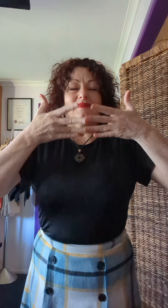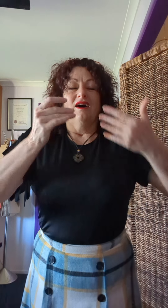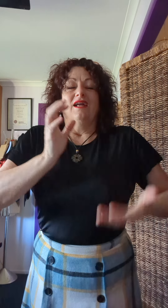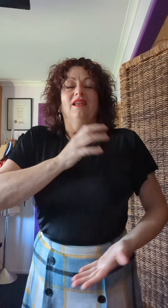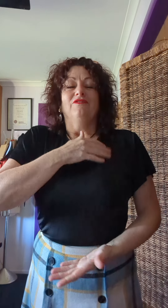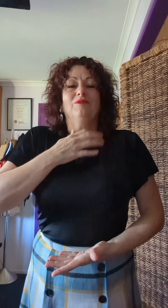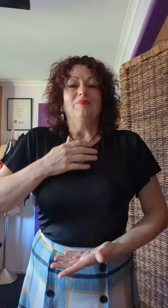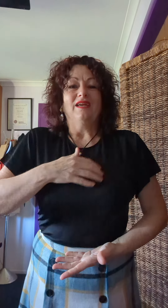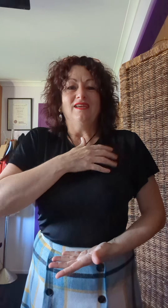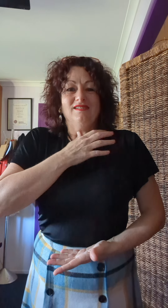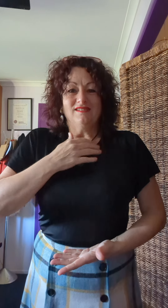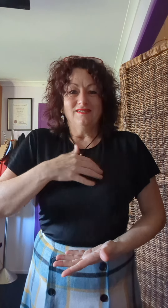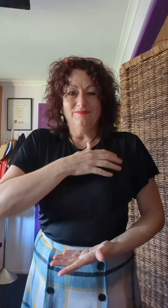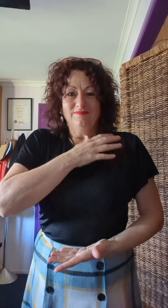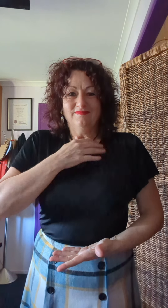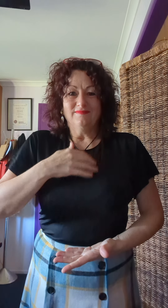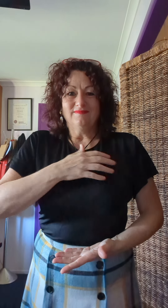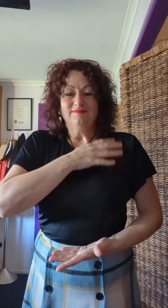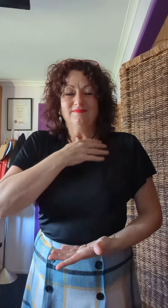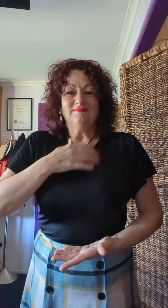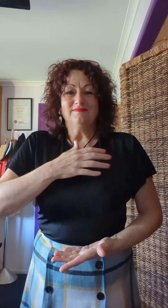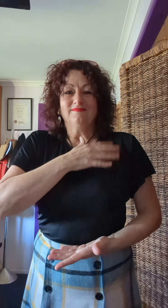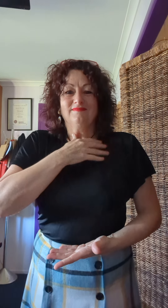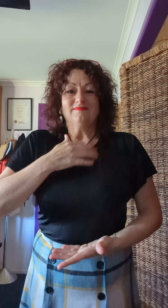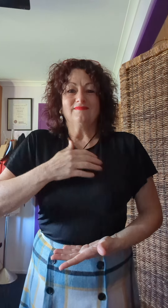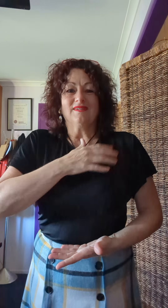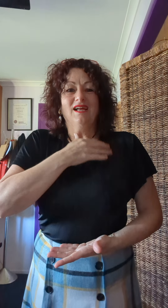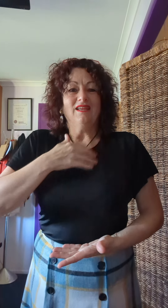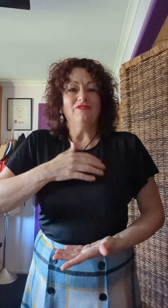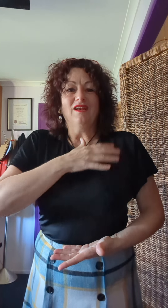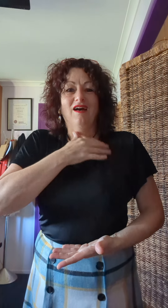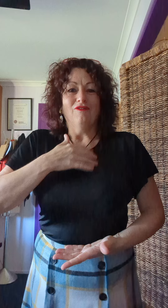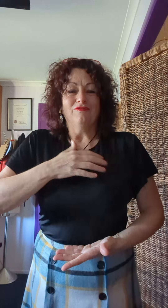I live in peace. I live in love.